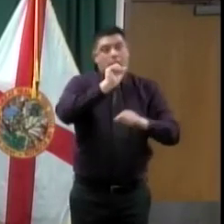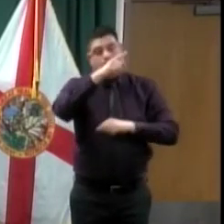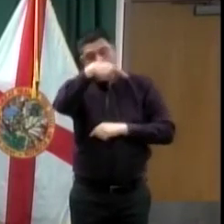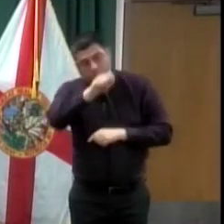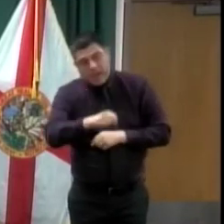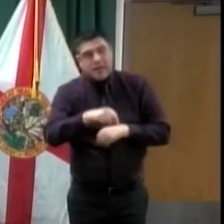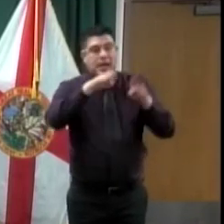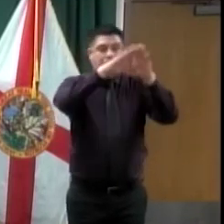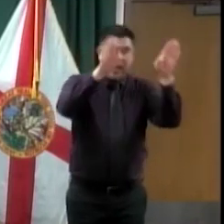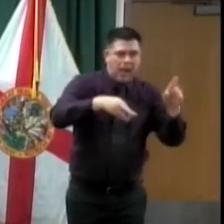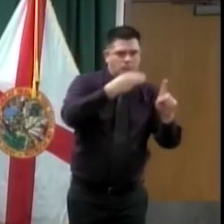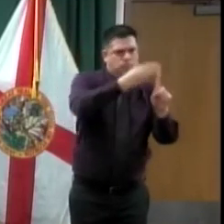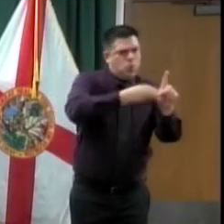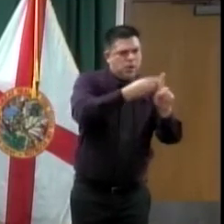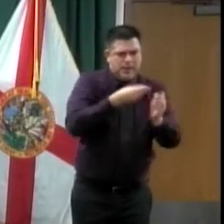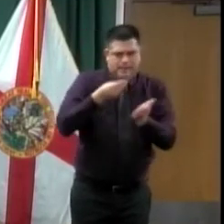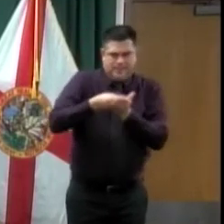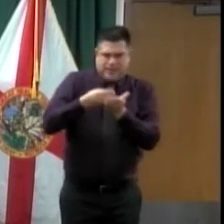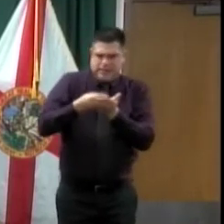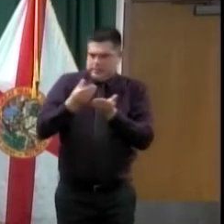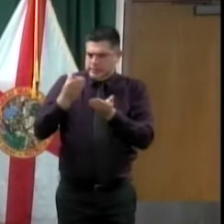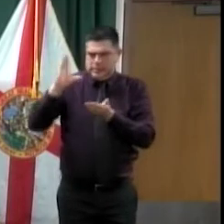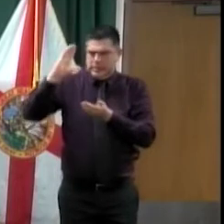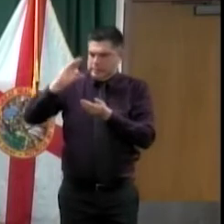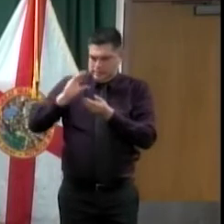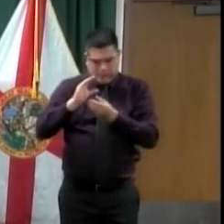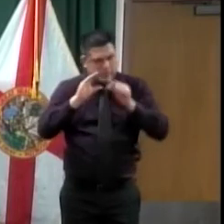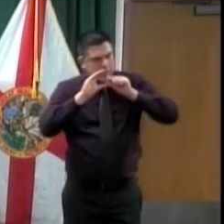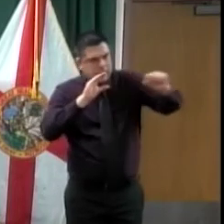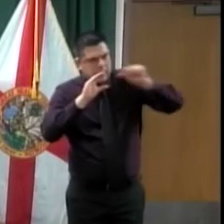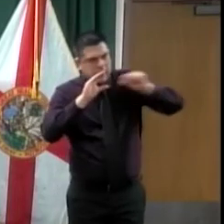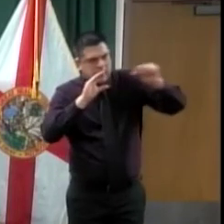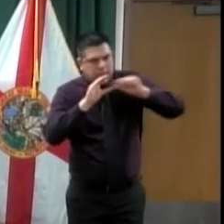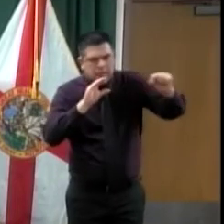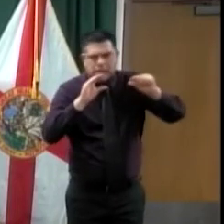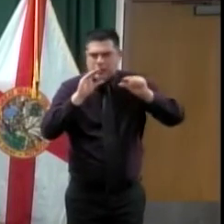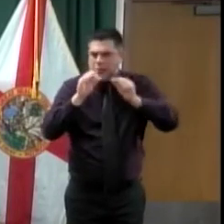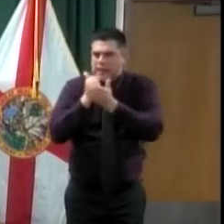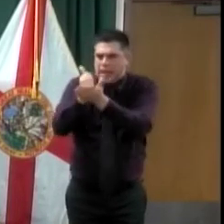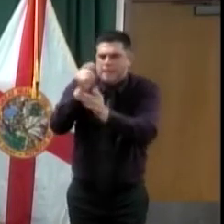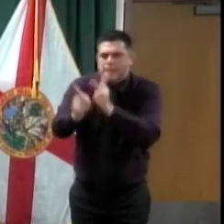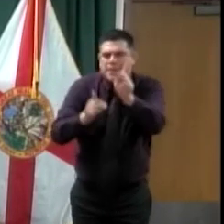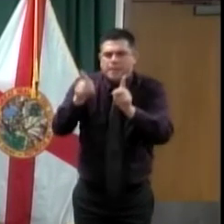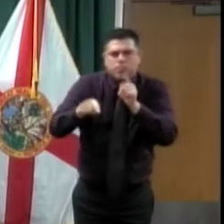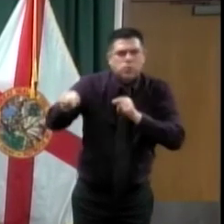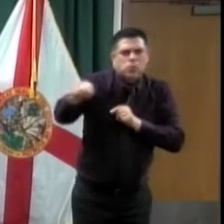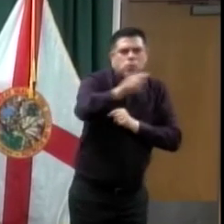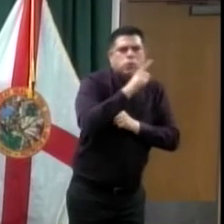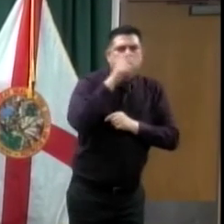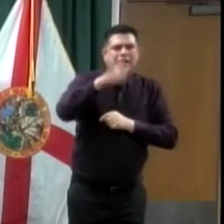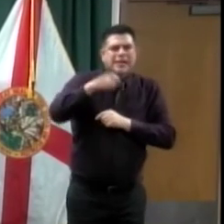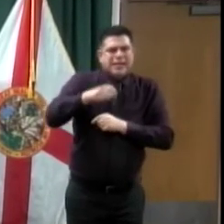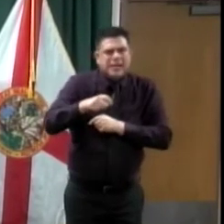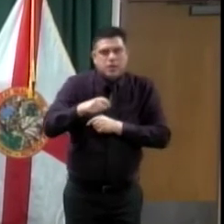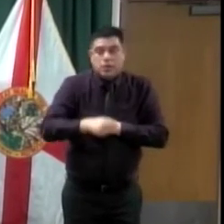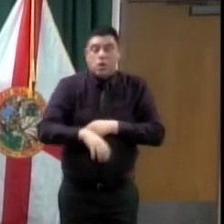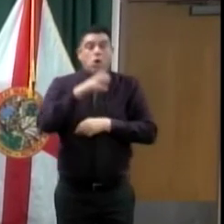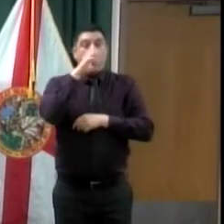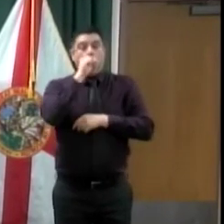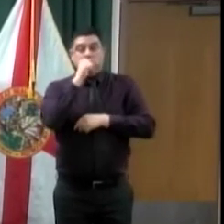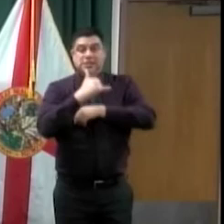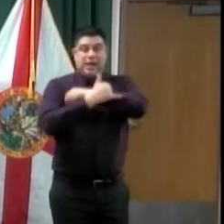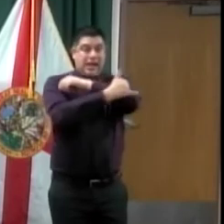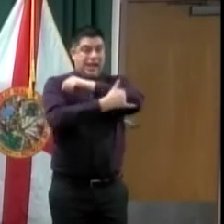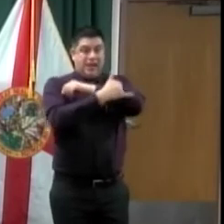make it so that more people get the assistance, whereas in Orange County they had to close the whole thing down because just so many